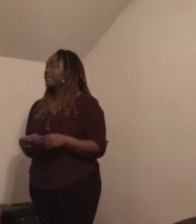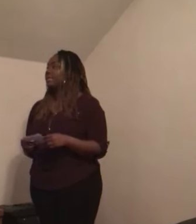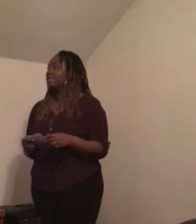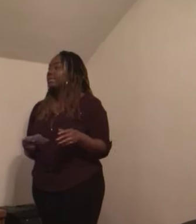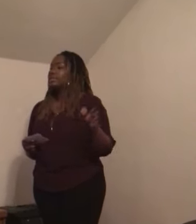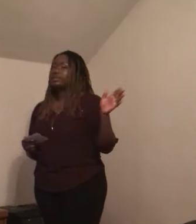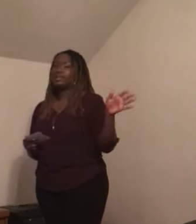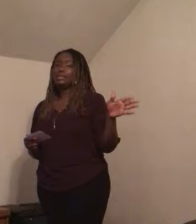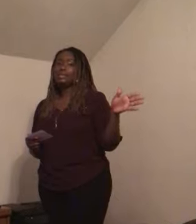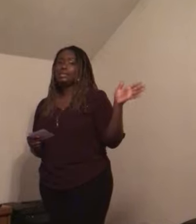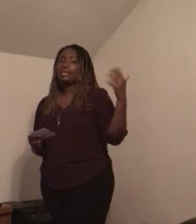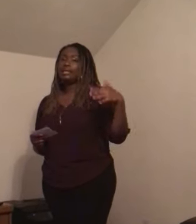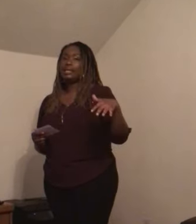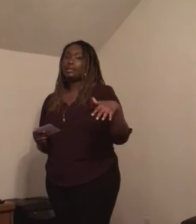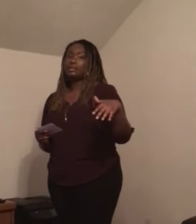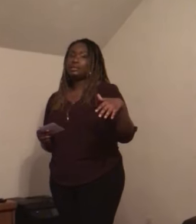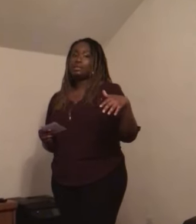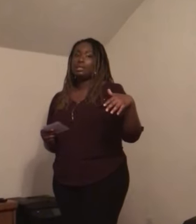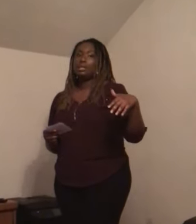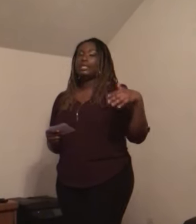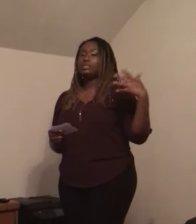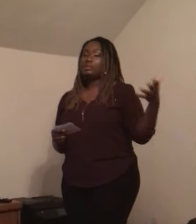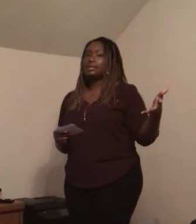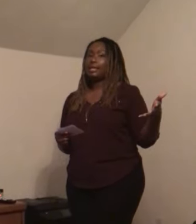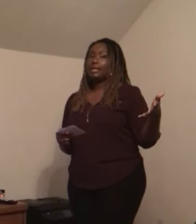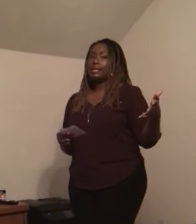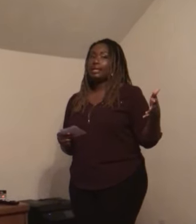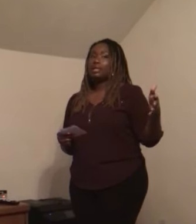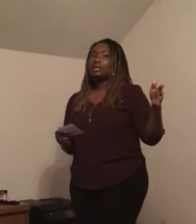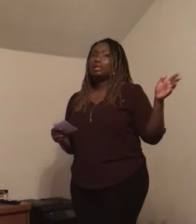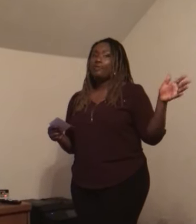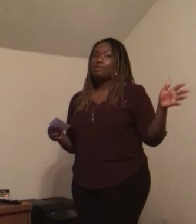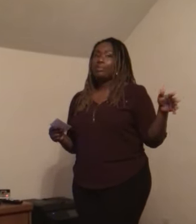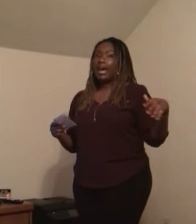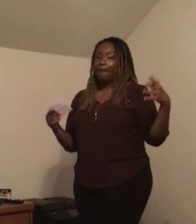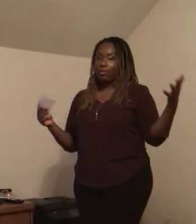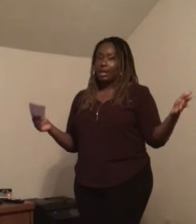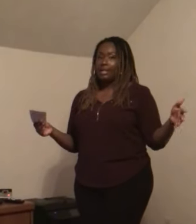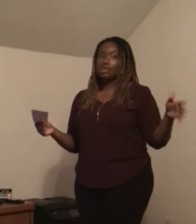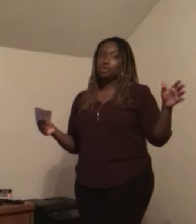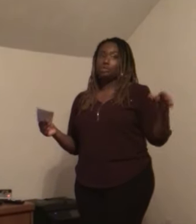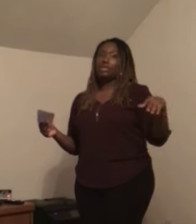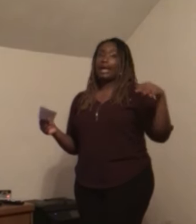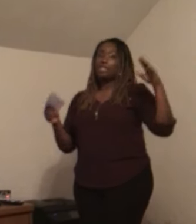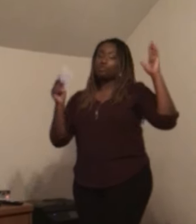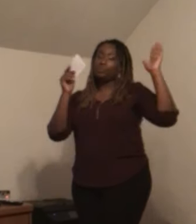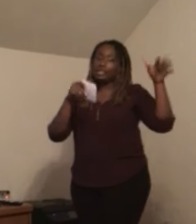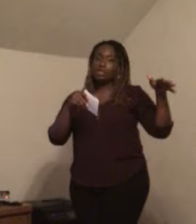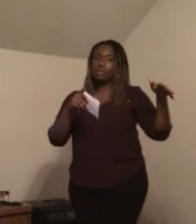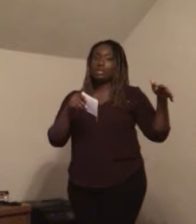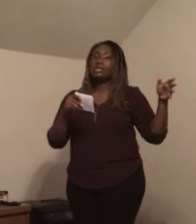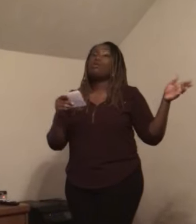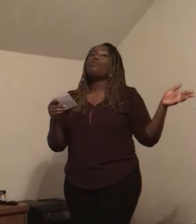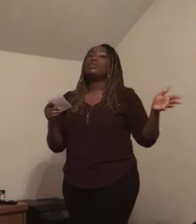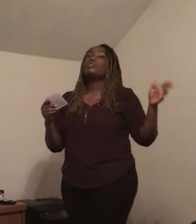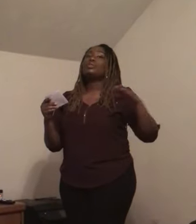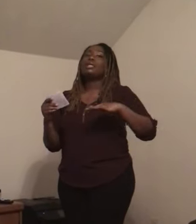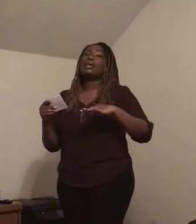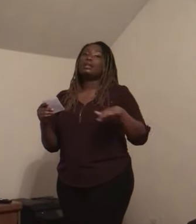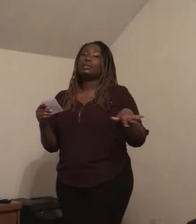And these letters that you sign come from an alphabet that shows you the actual picture with the letter